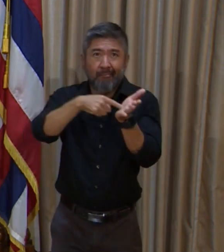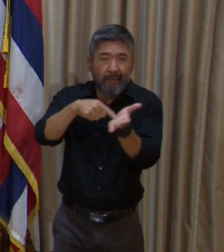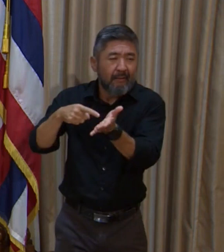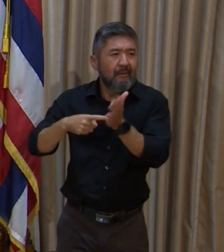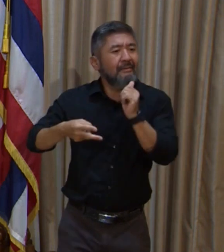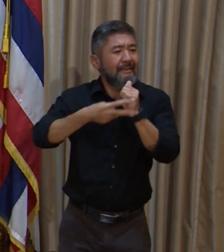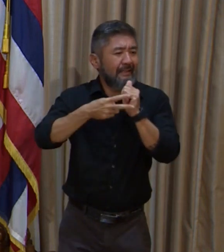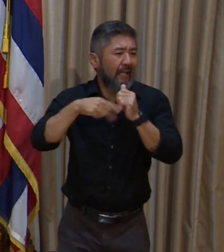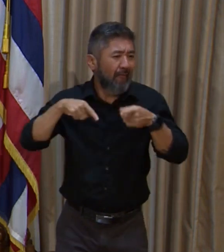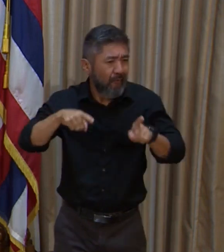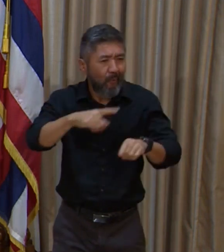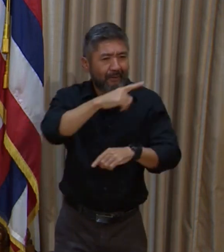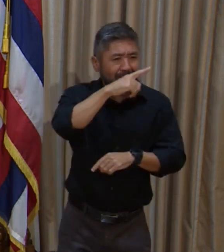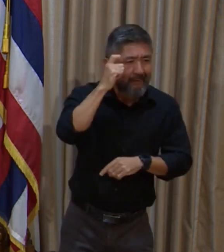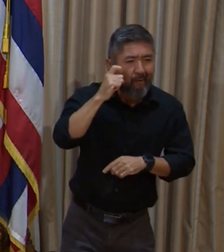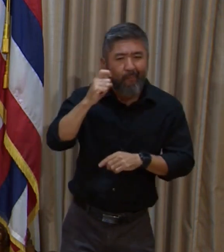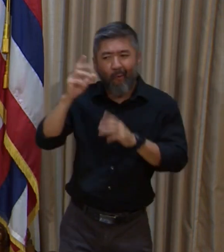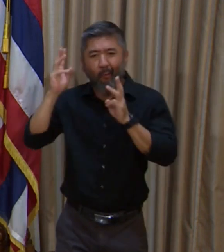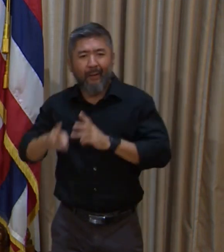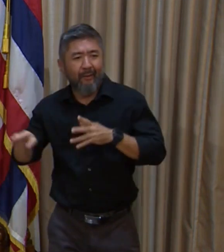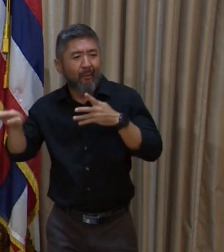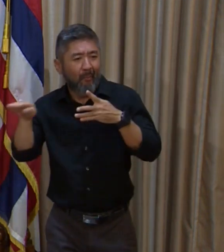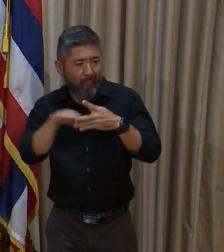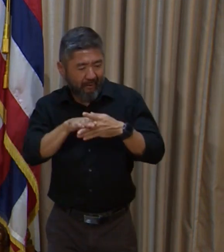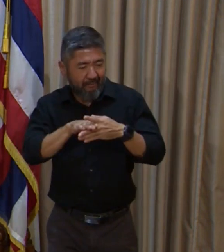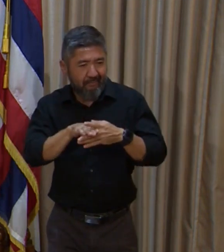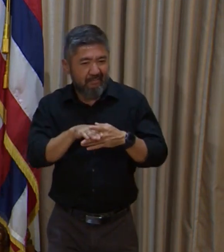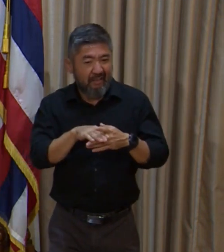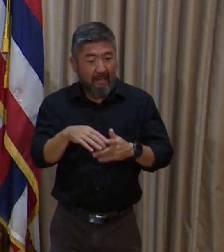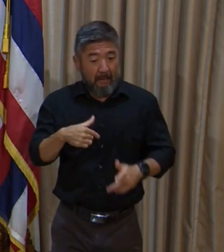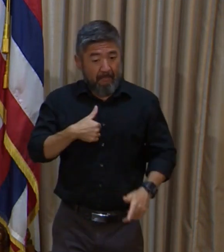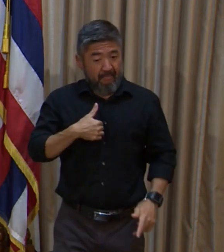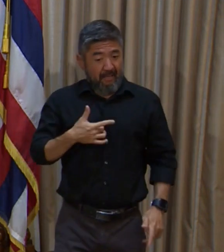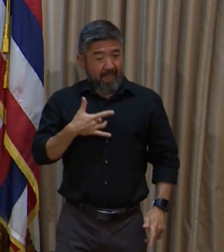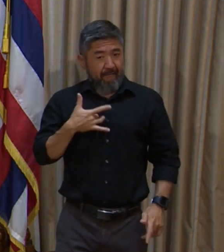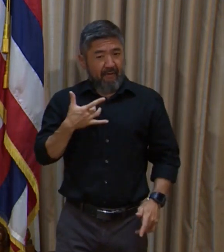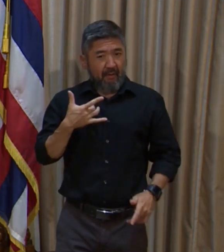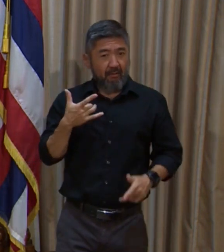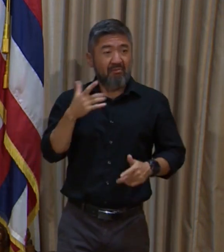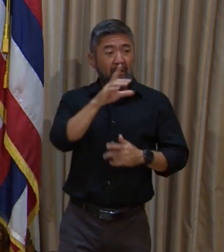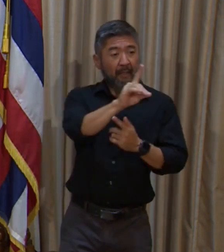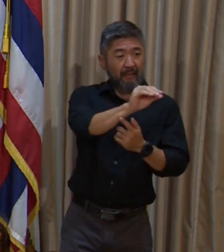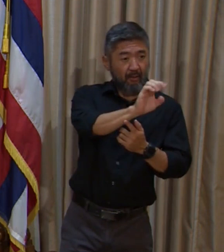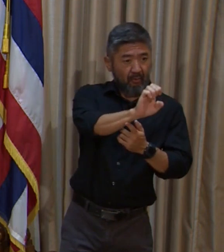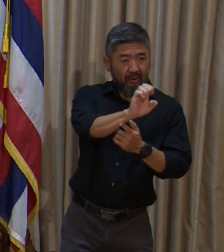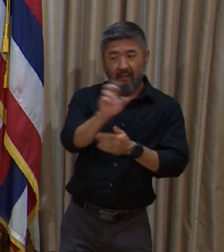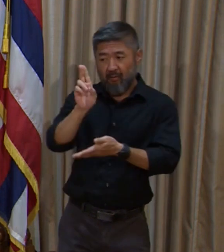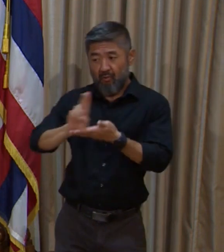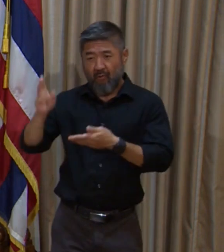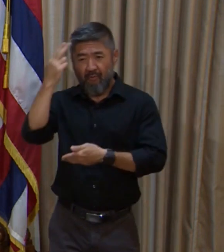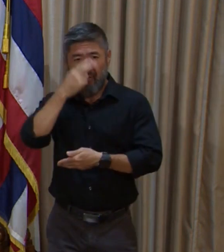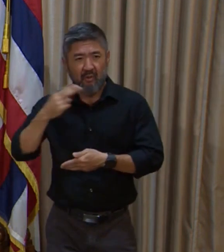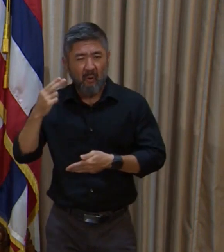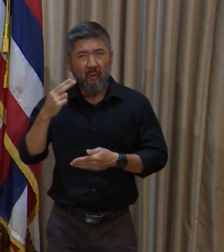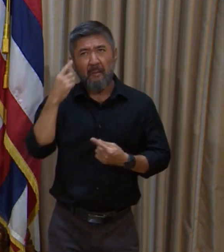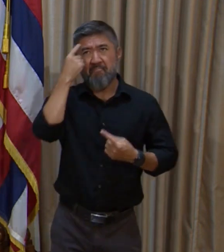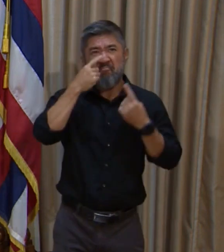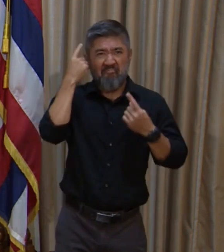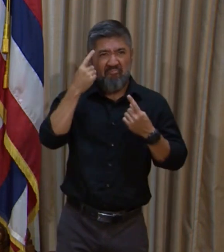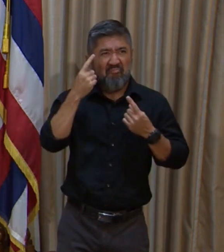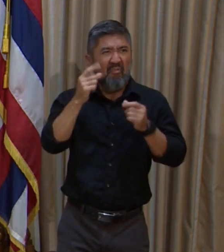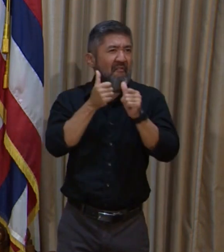I would imagine that both the university and the public schools would be looking at doing similar kinds of things